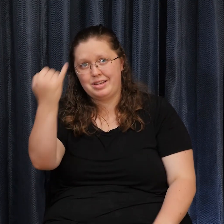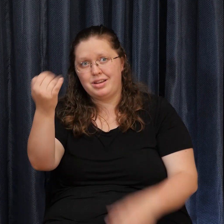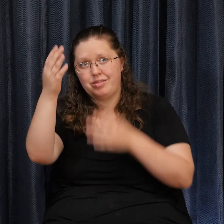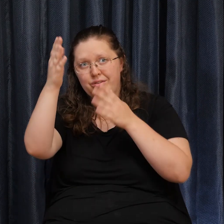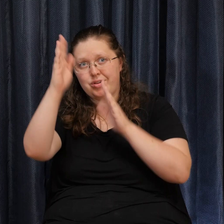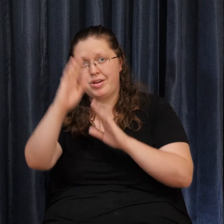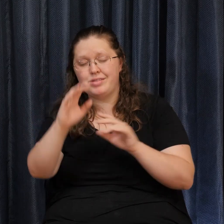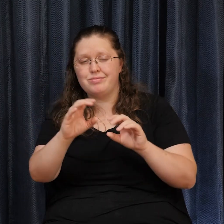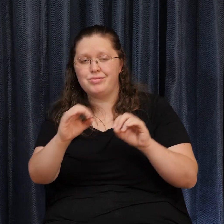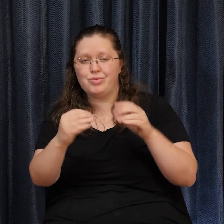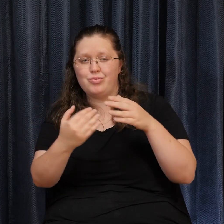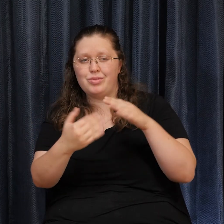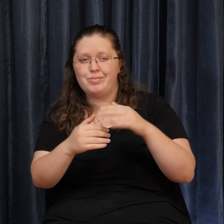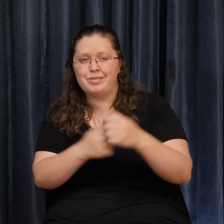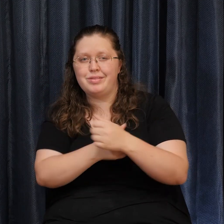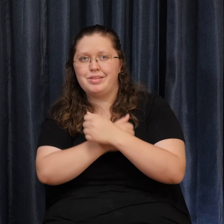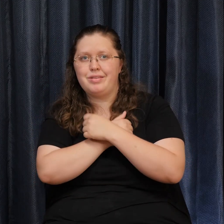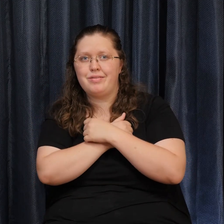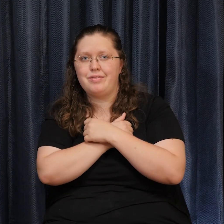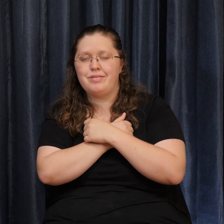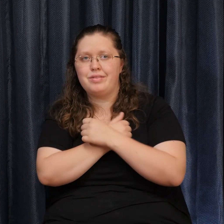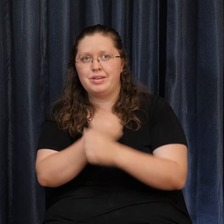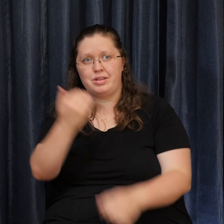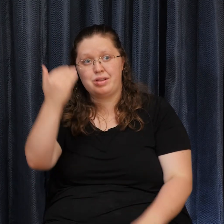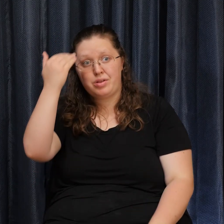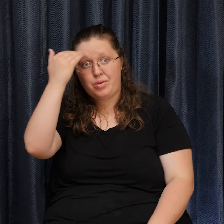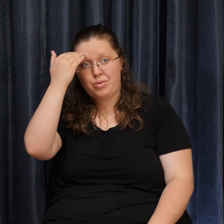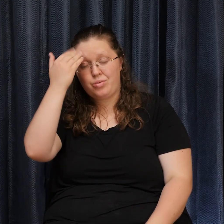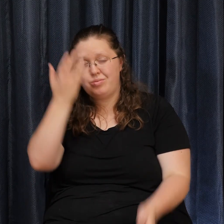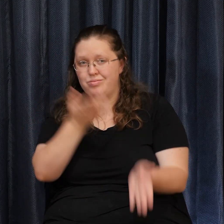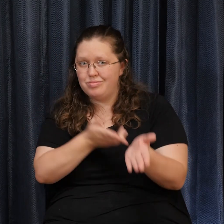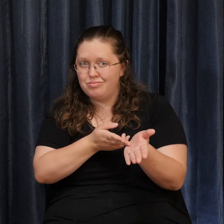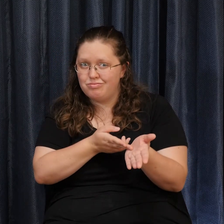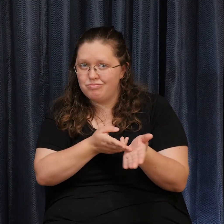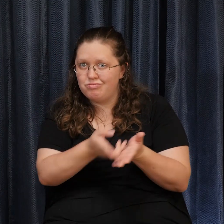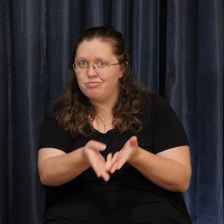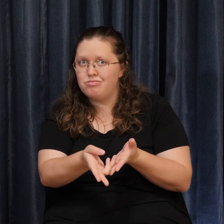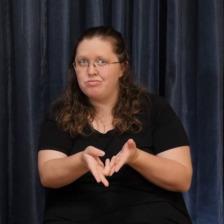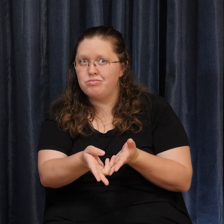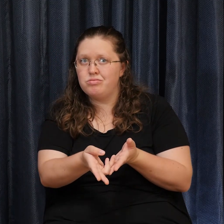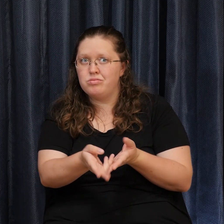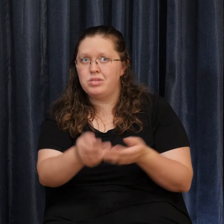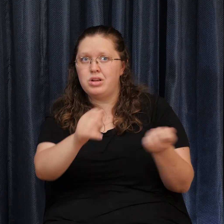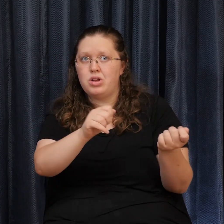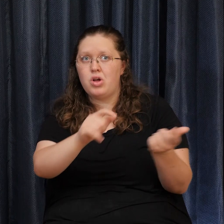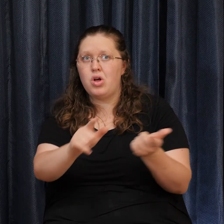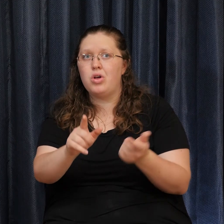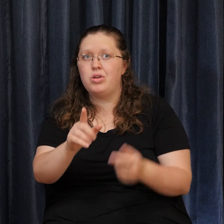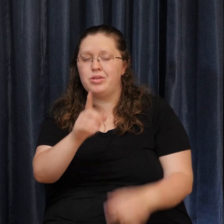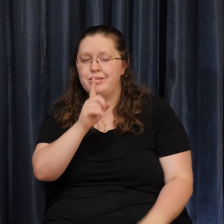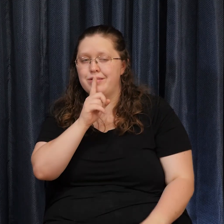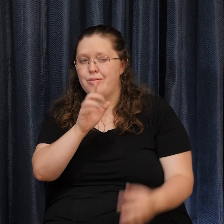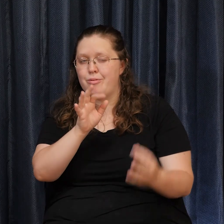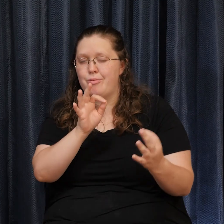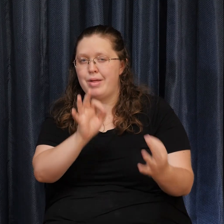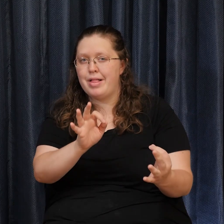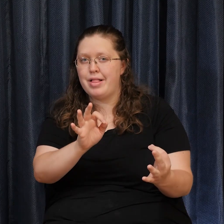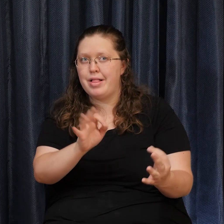And know In truth Truth That all Is truly Well We pray This